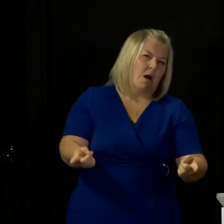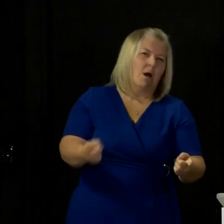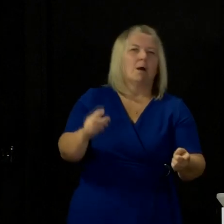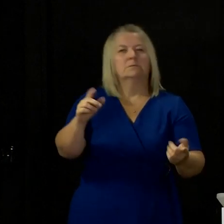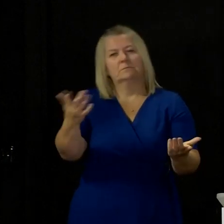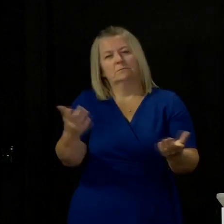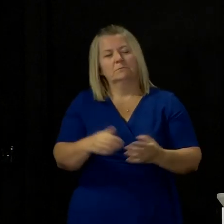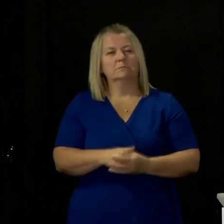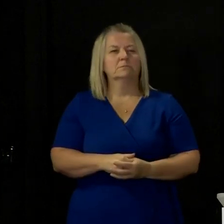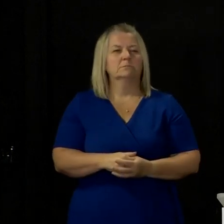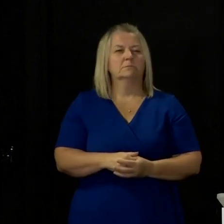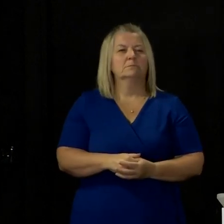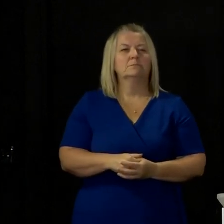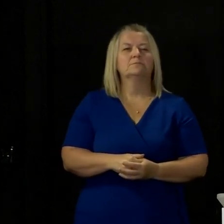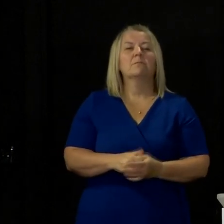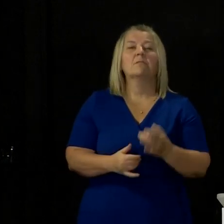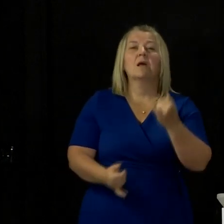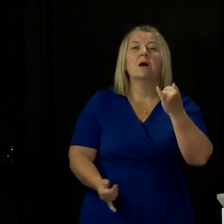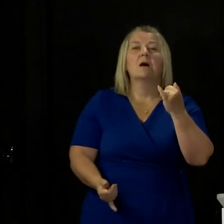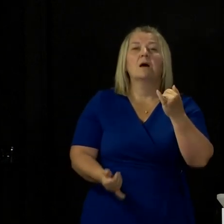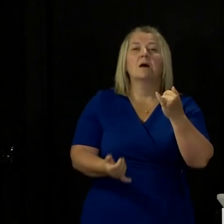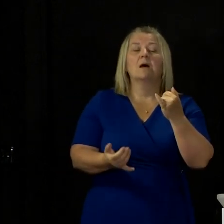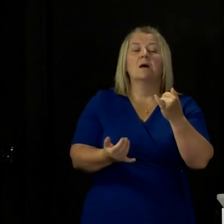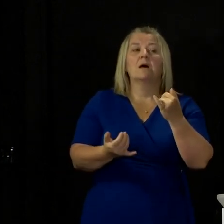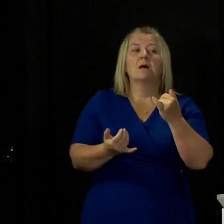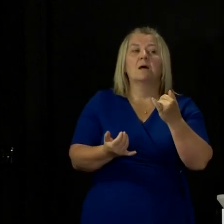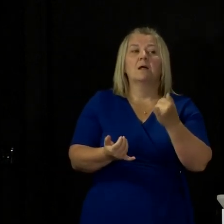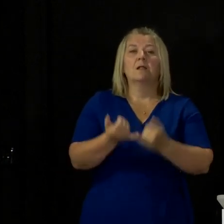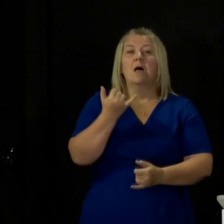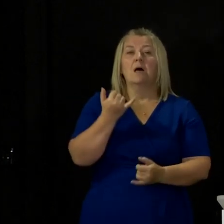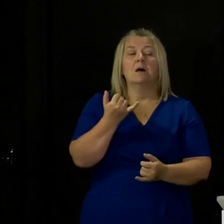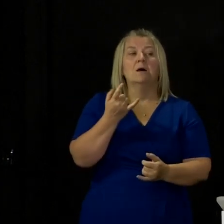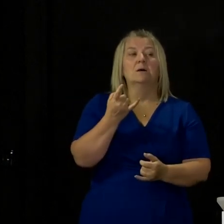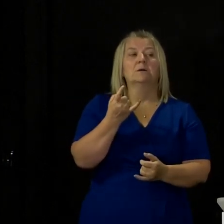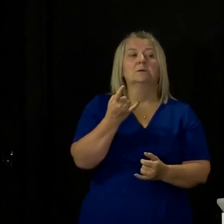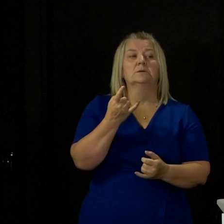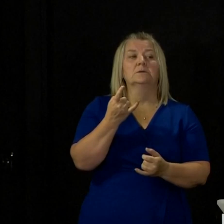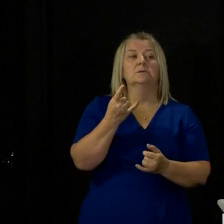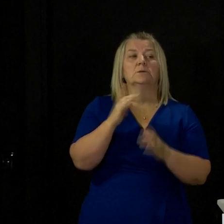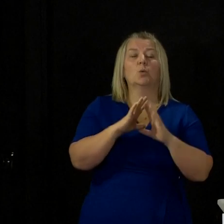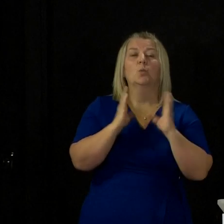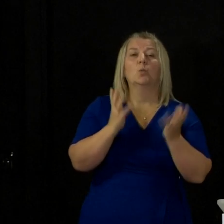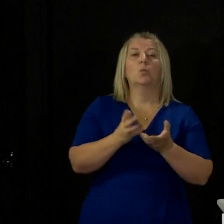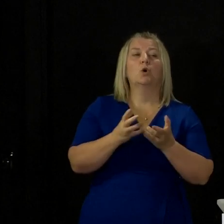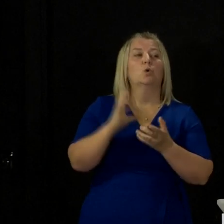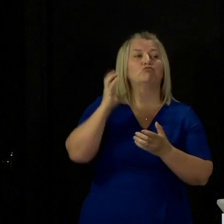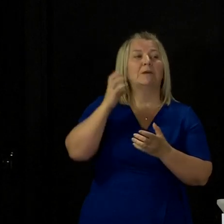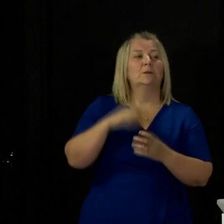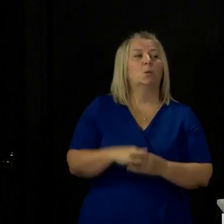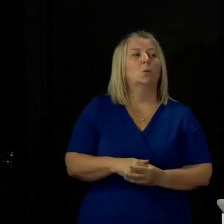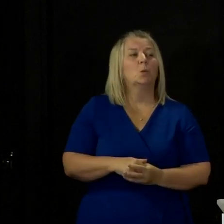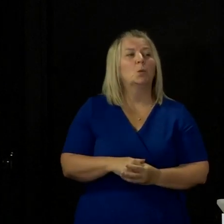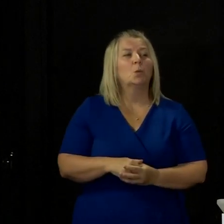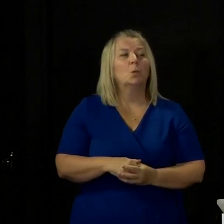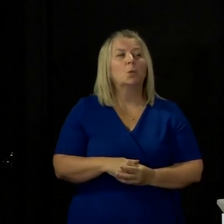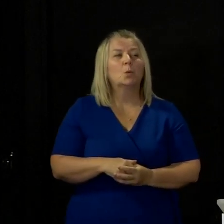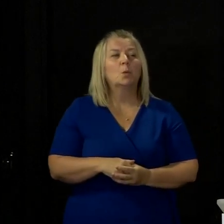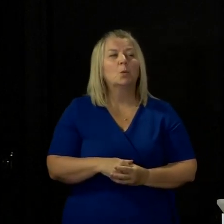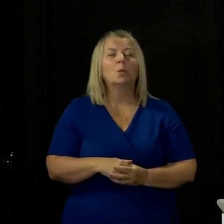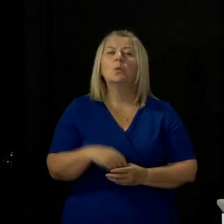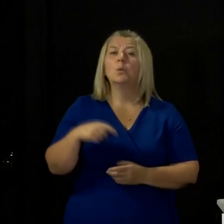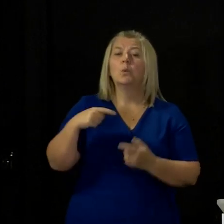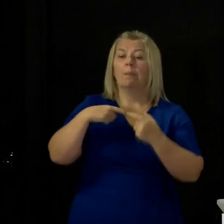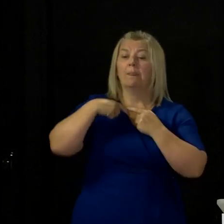and lastly today I've got Tom Magner from Carers World Radio Thank you First Minister as UK Carers Week